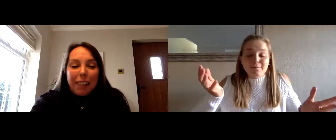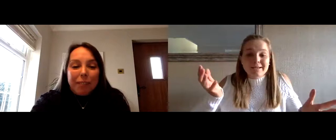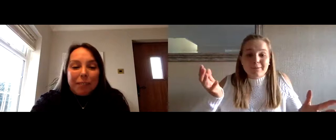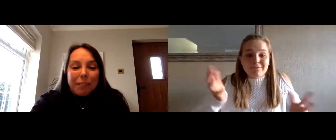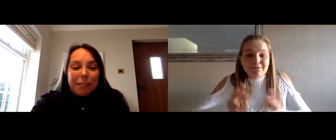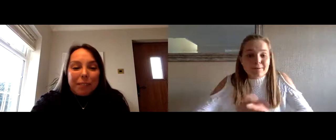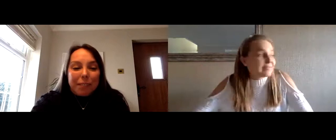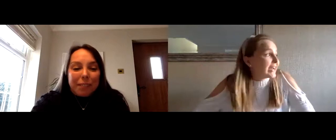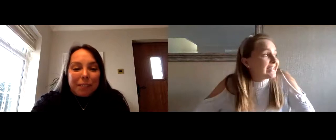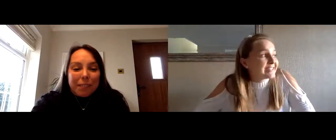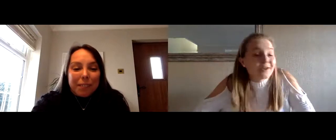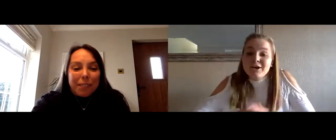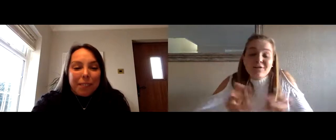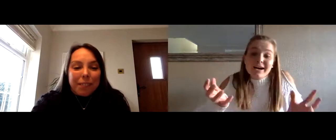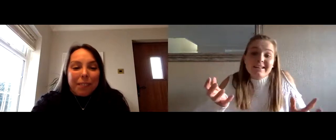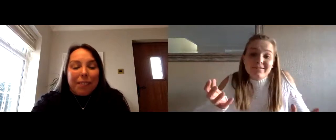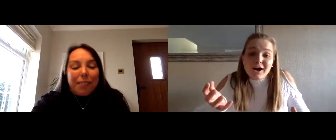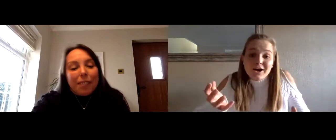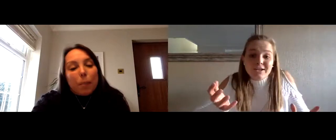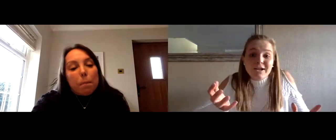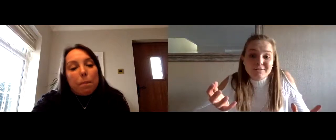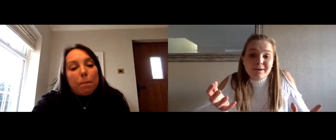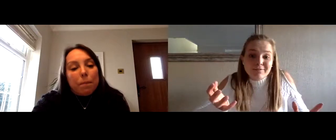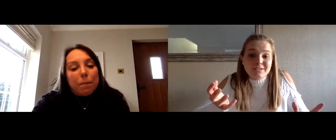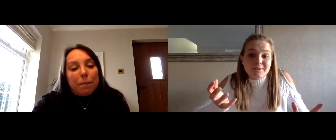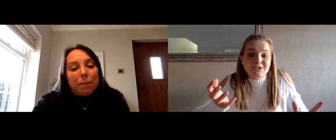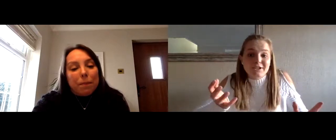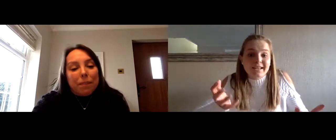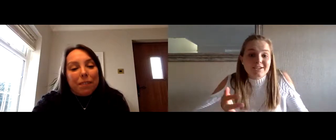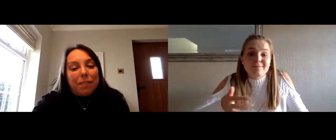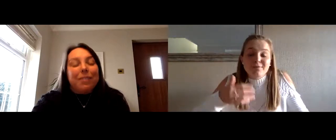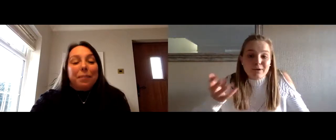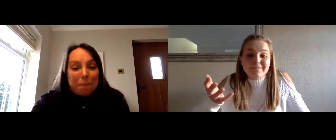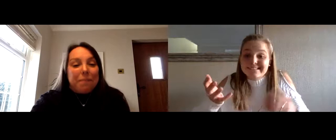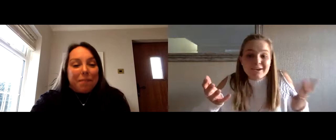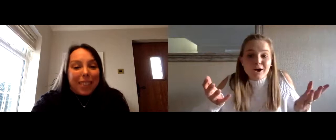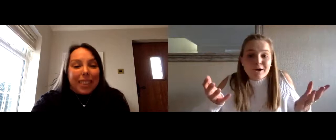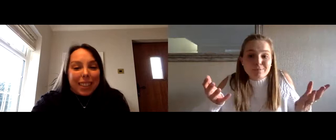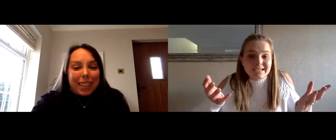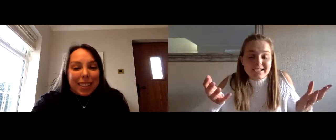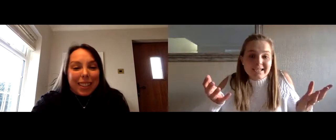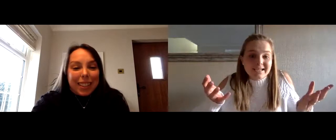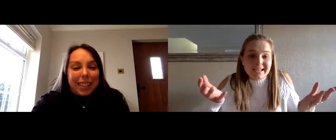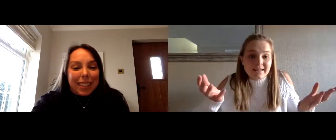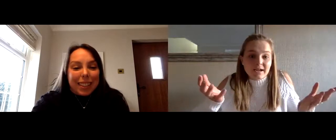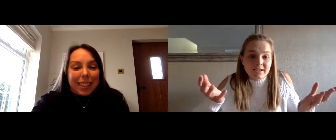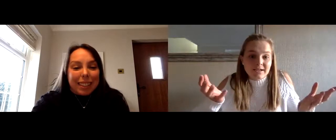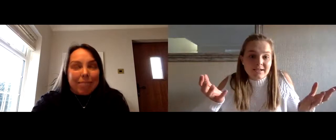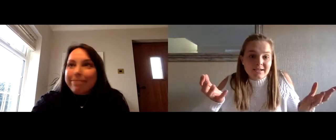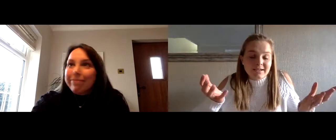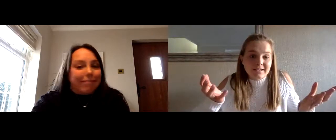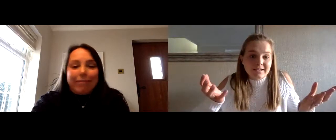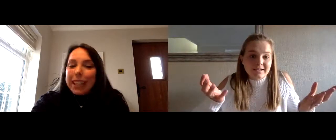we'll have to run with it okay so you've kind of are answered my first question in terms of breakfast tea or herbal tea neither